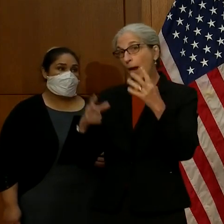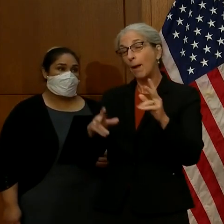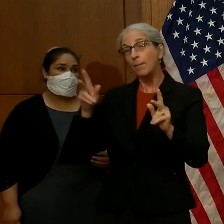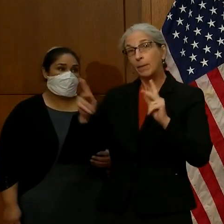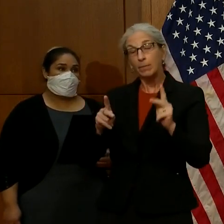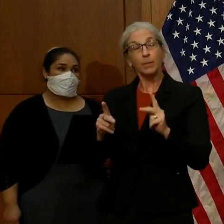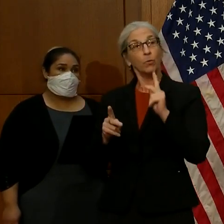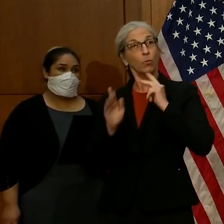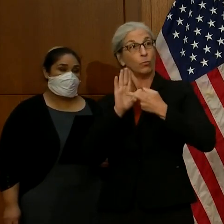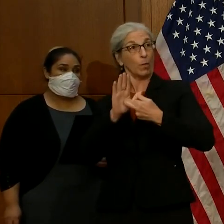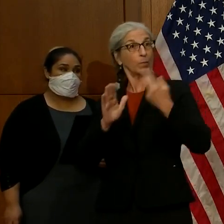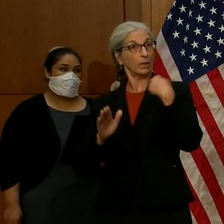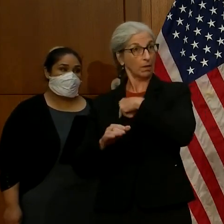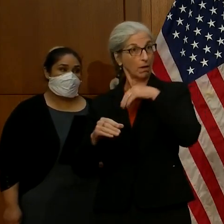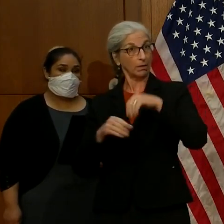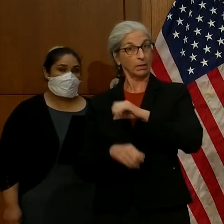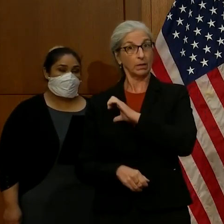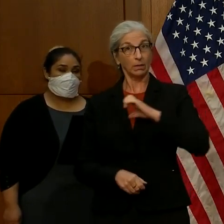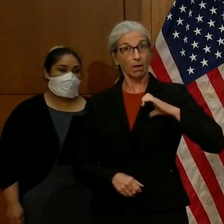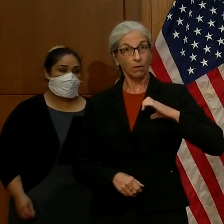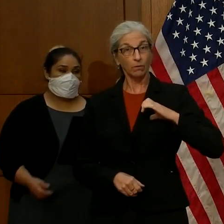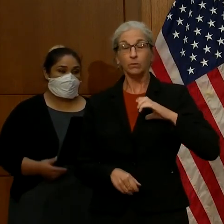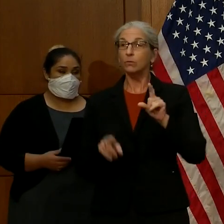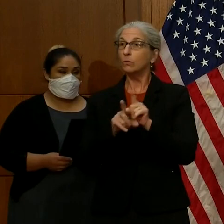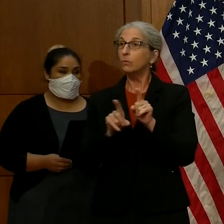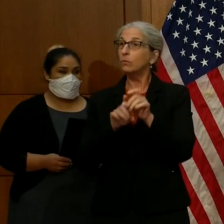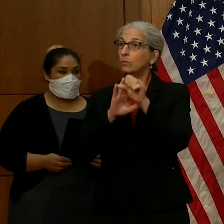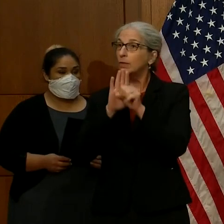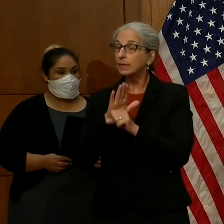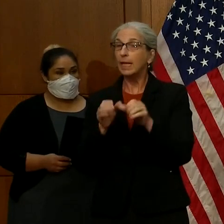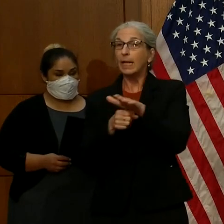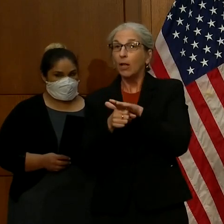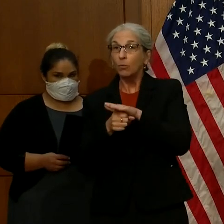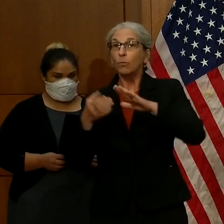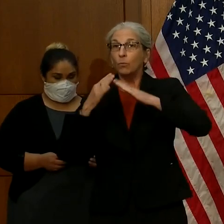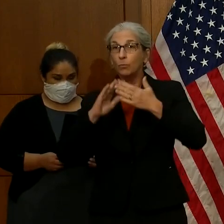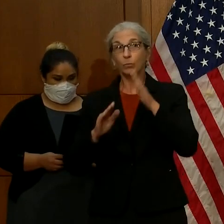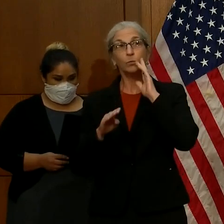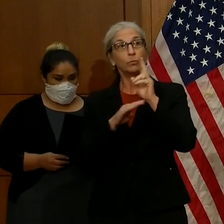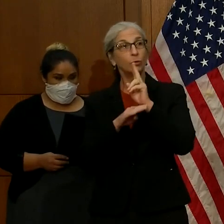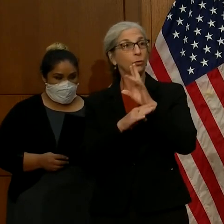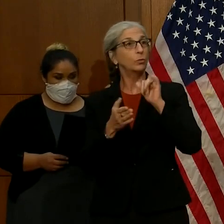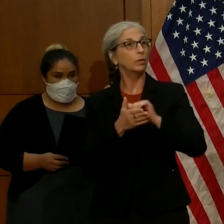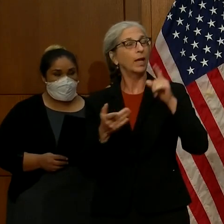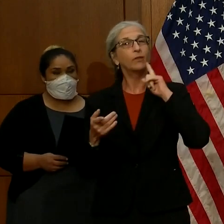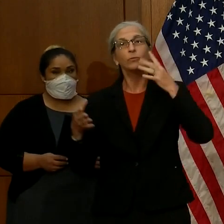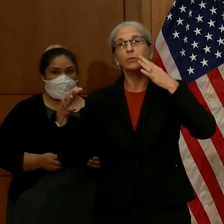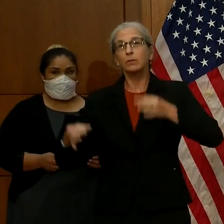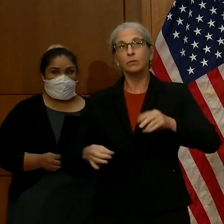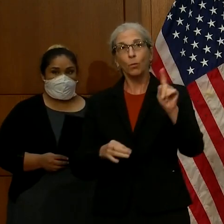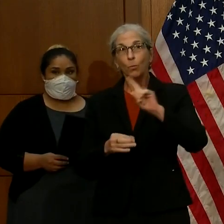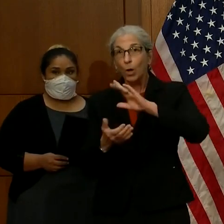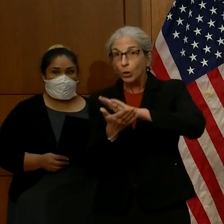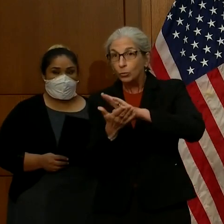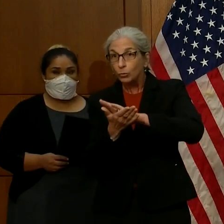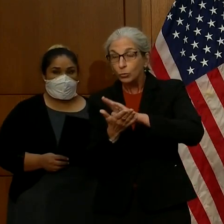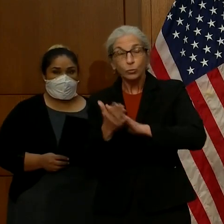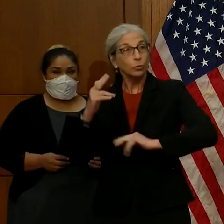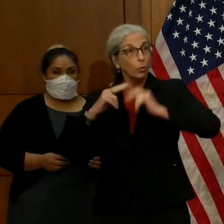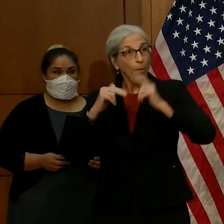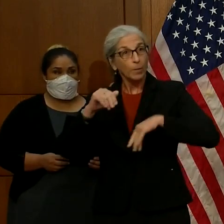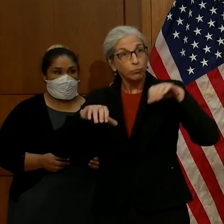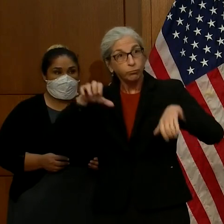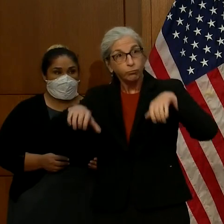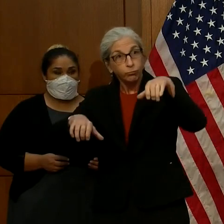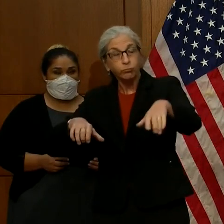Data is also used by our state and our local communities to shape public safety planning, determine where schools and hospitals are built, and more.